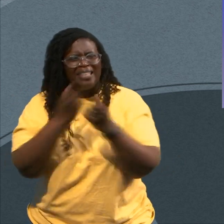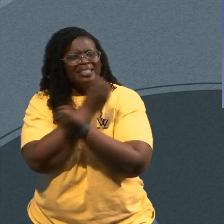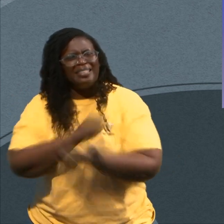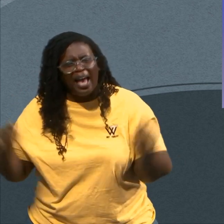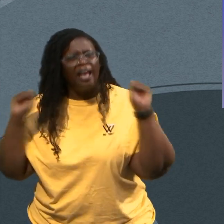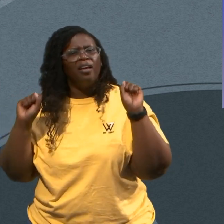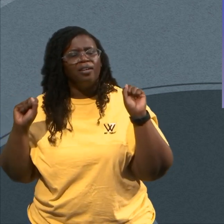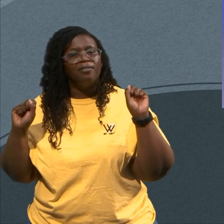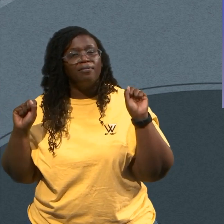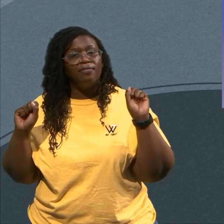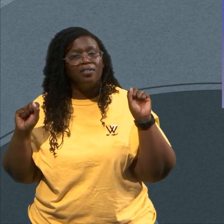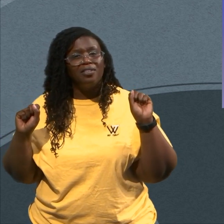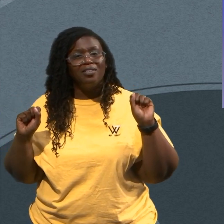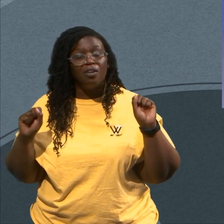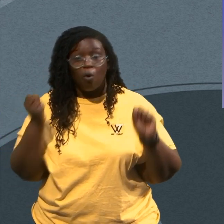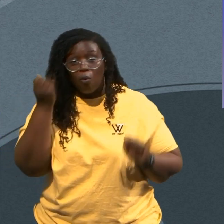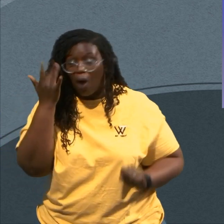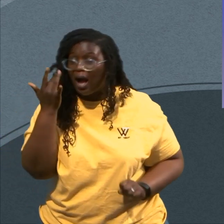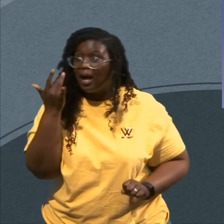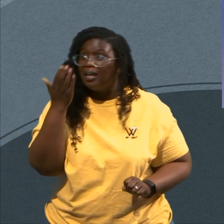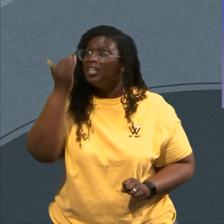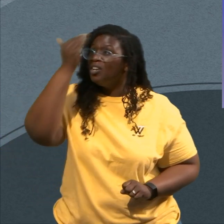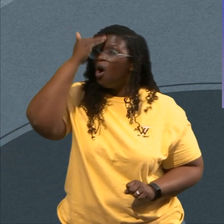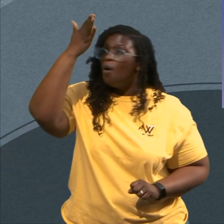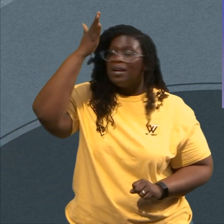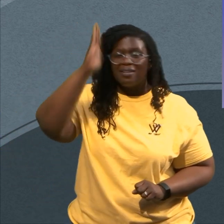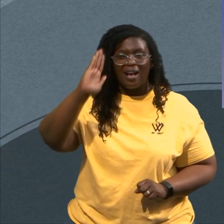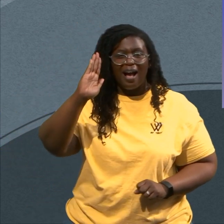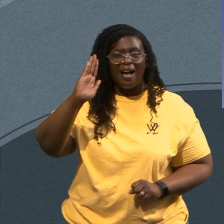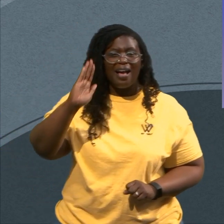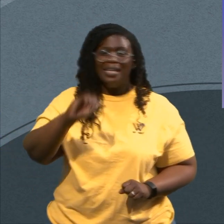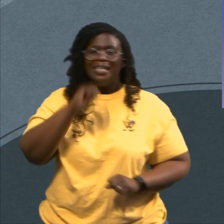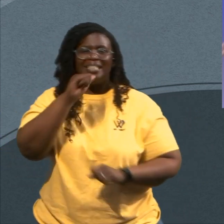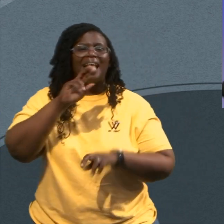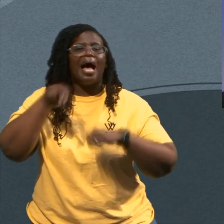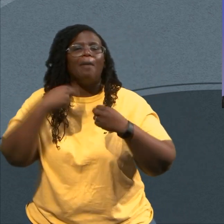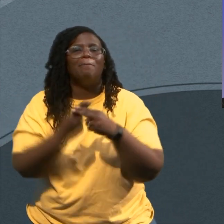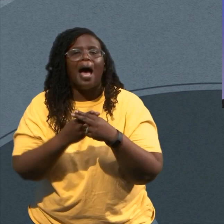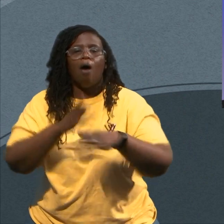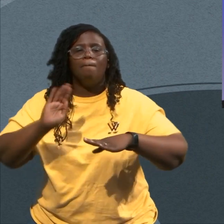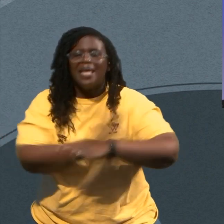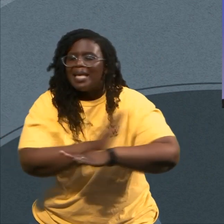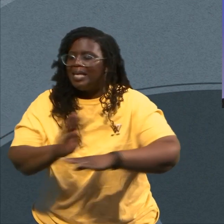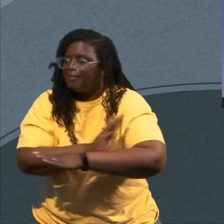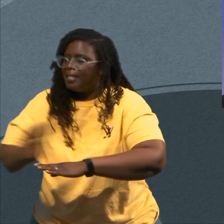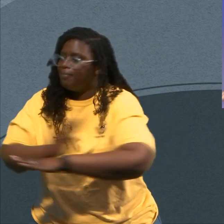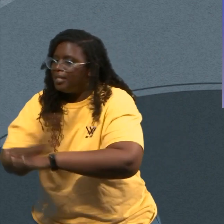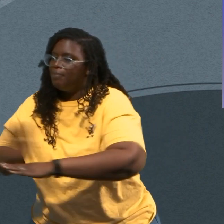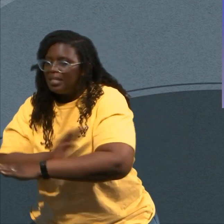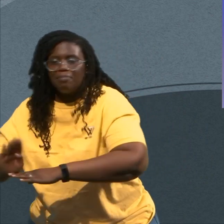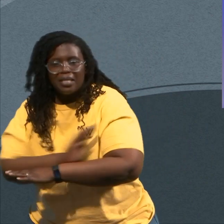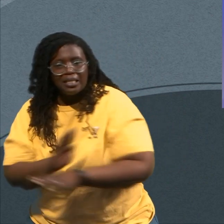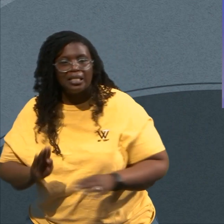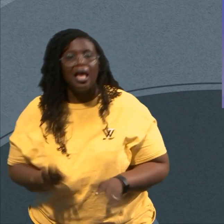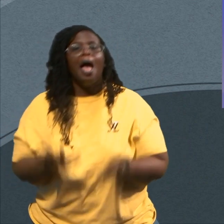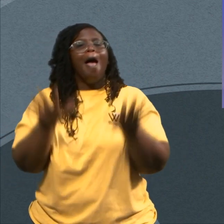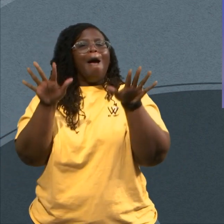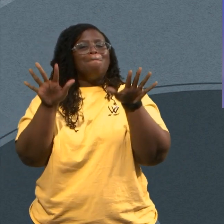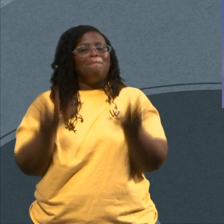Watch This Knowing God Is Not About Busyness Be Still And